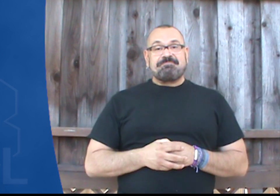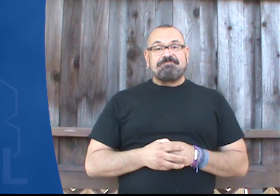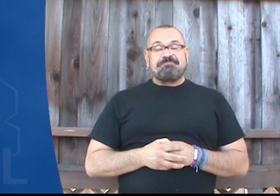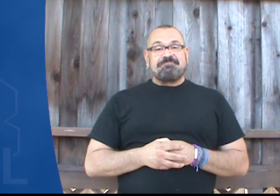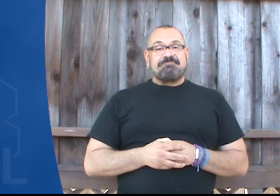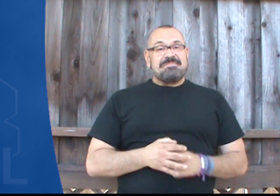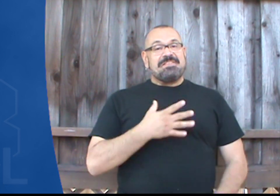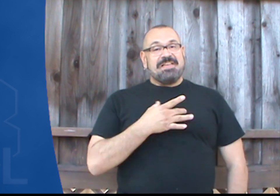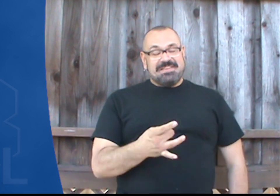Like.